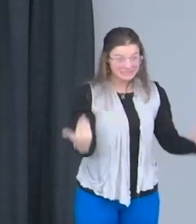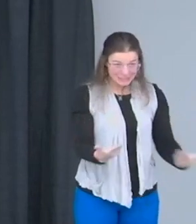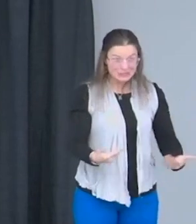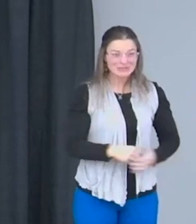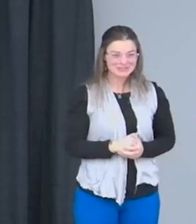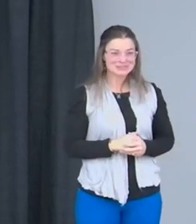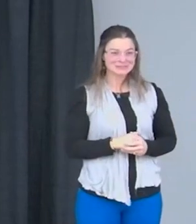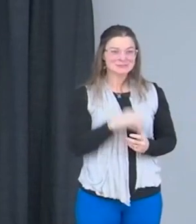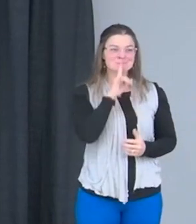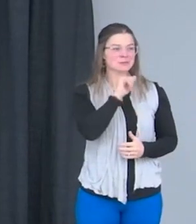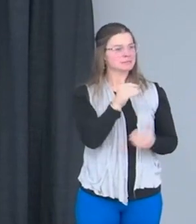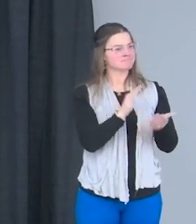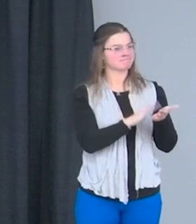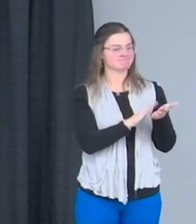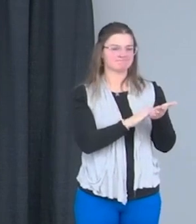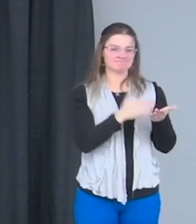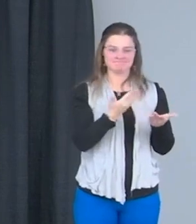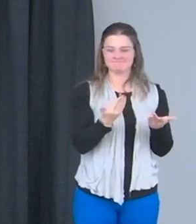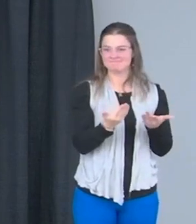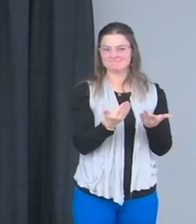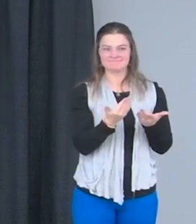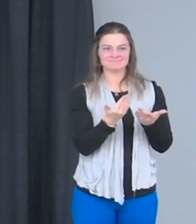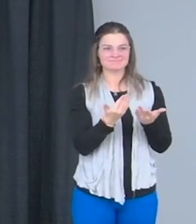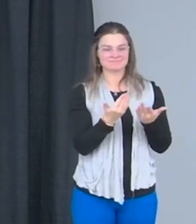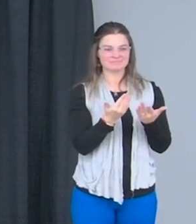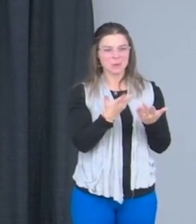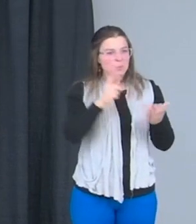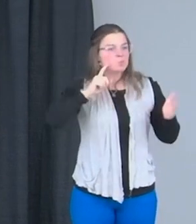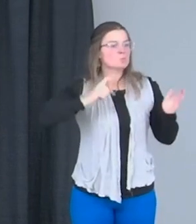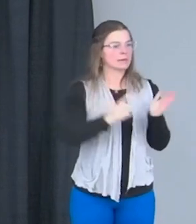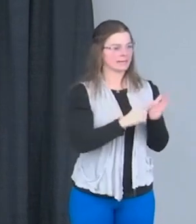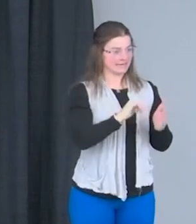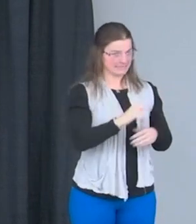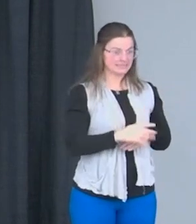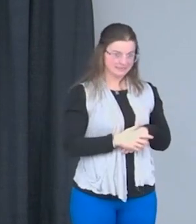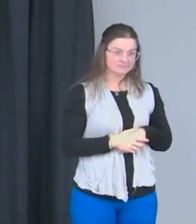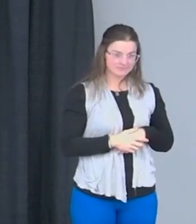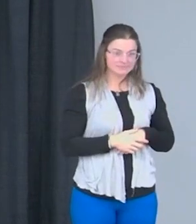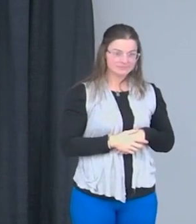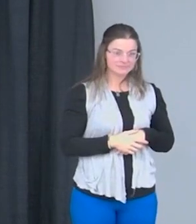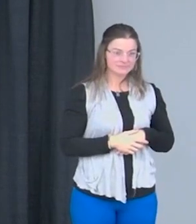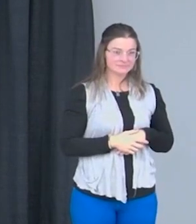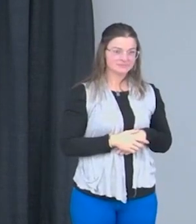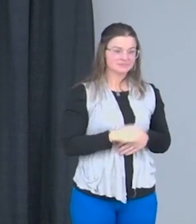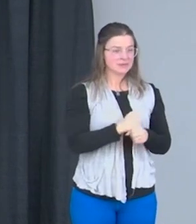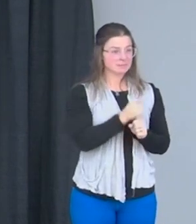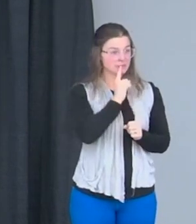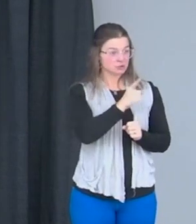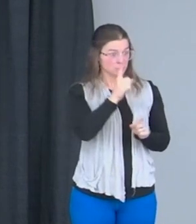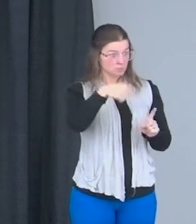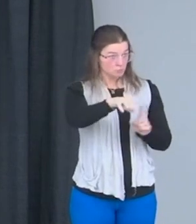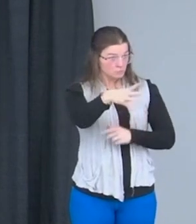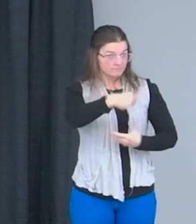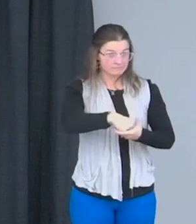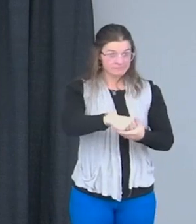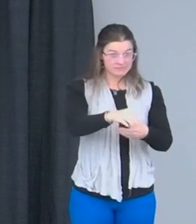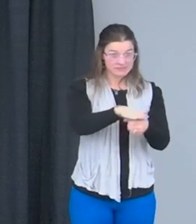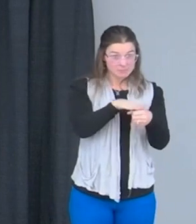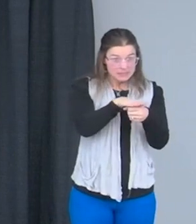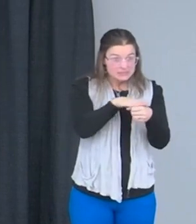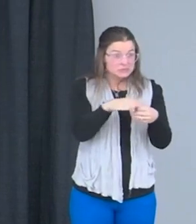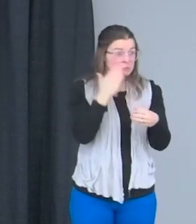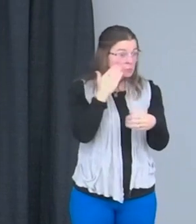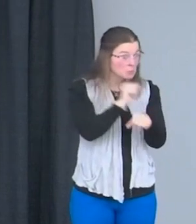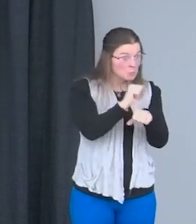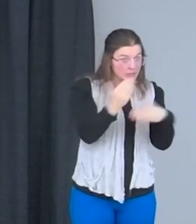to really, you know, at least recognize that and make sure that everyone that is in this space understands that